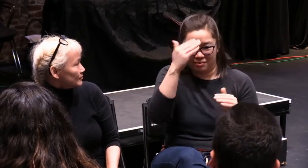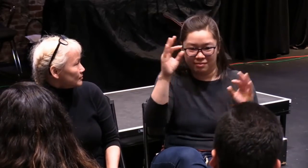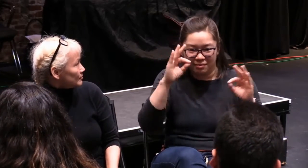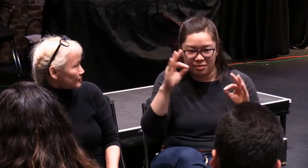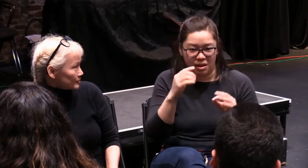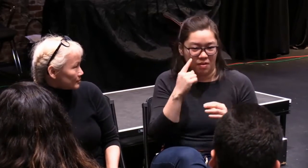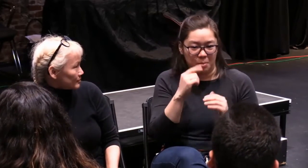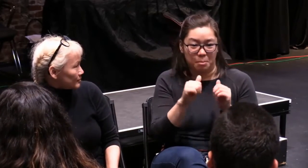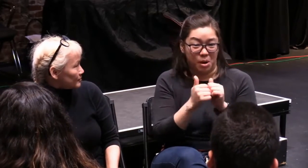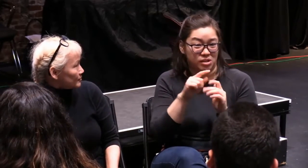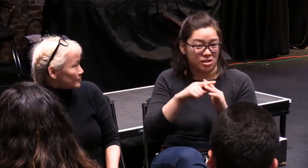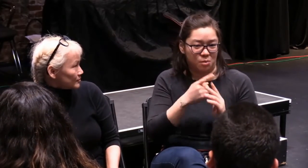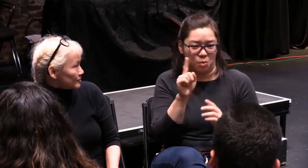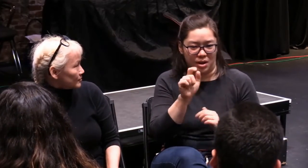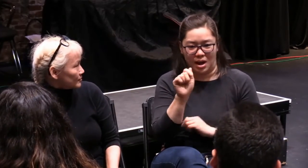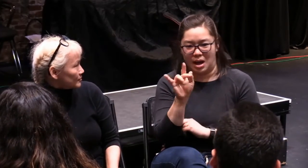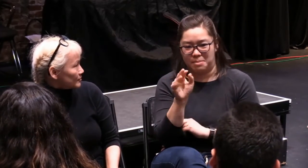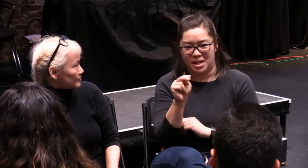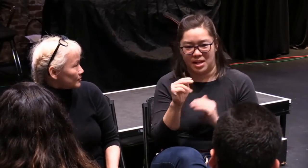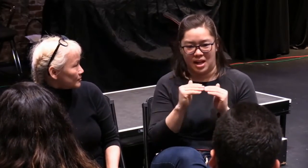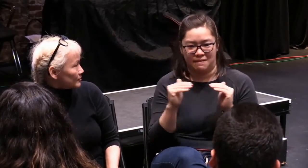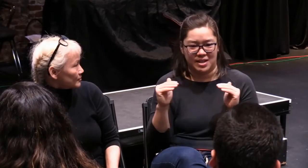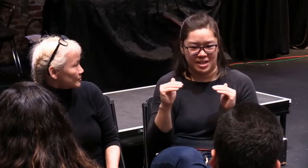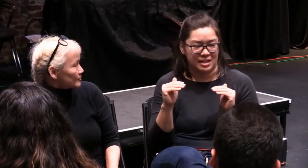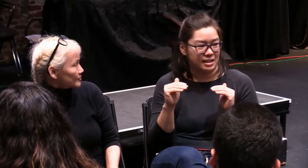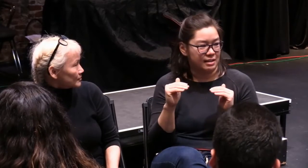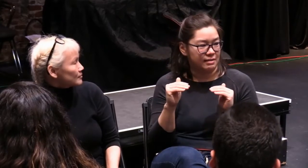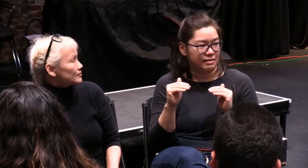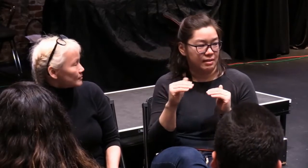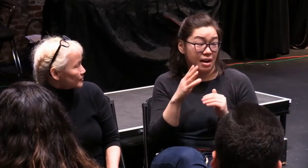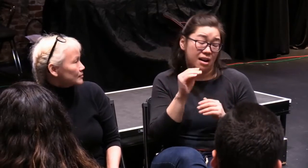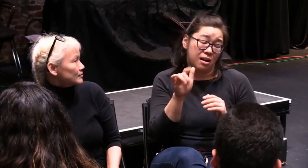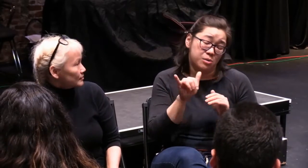Often the audiences that attend our productions have never met a Deaf person before.